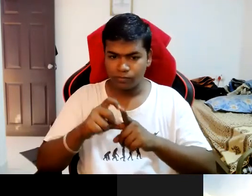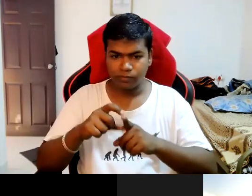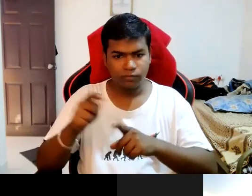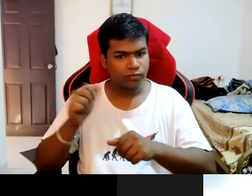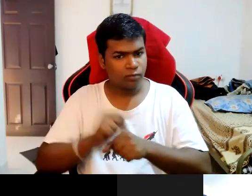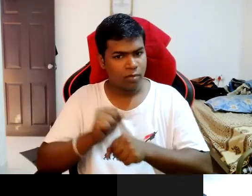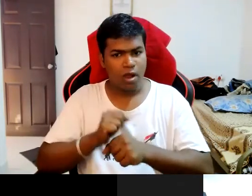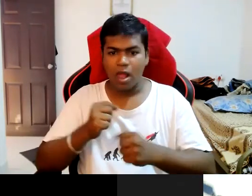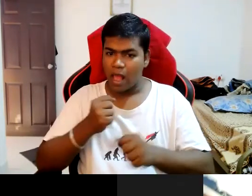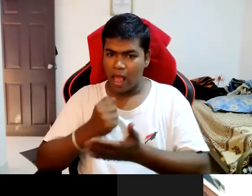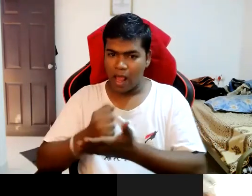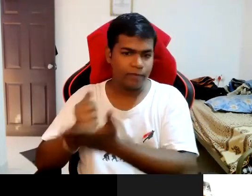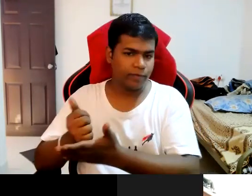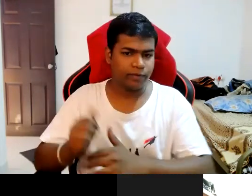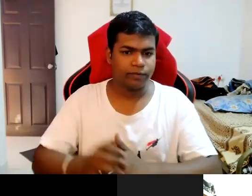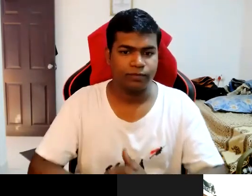helping